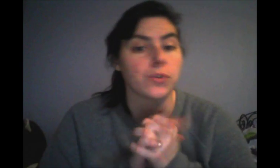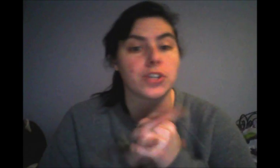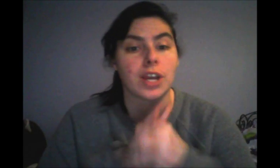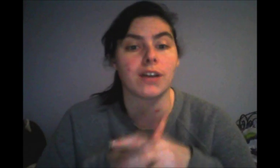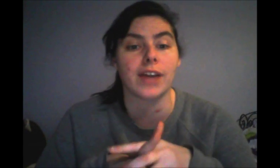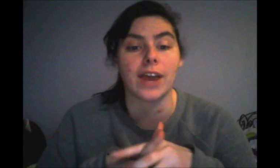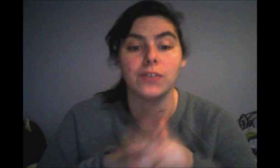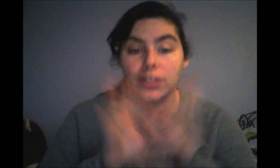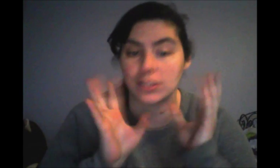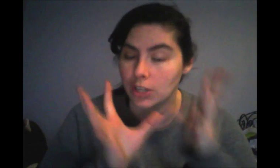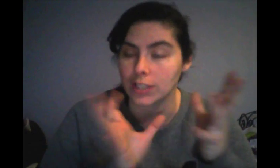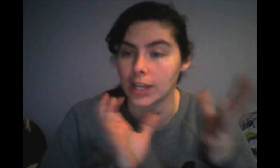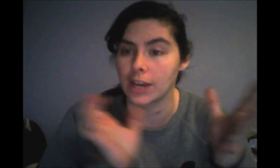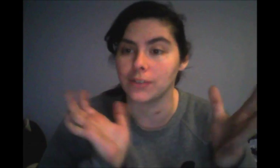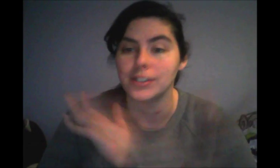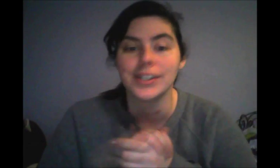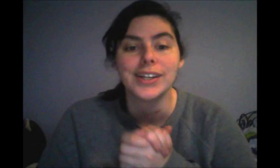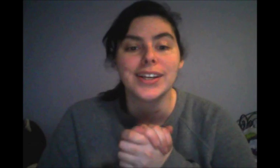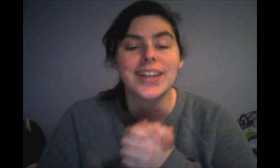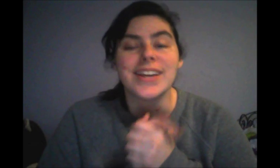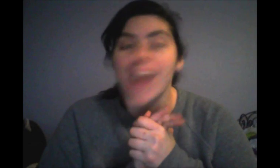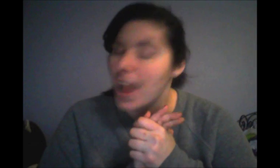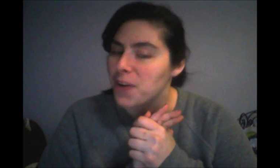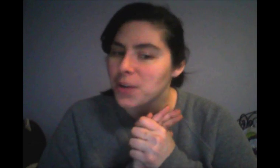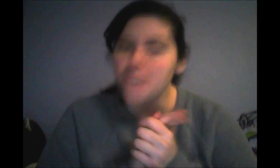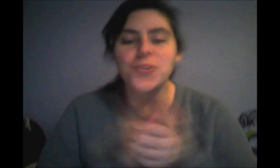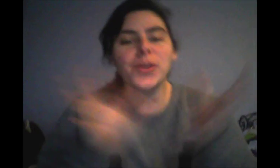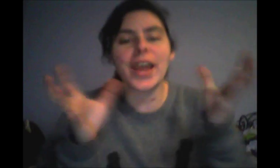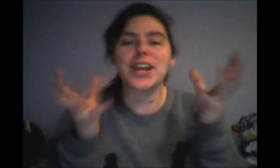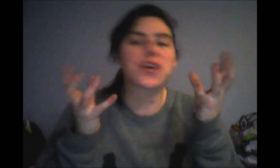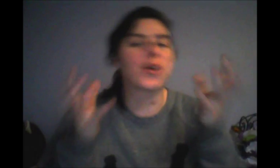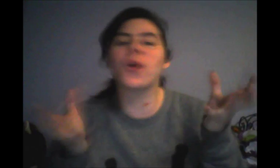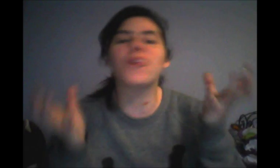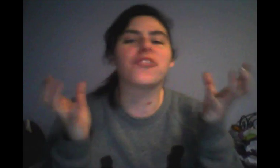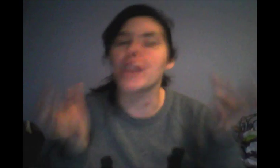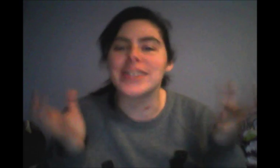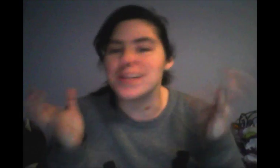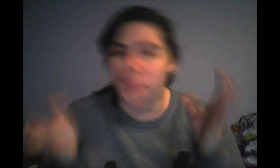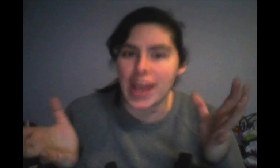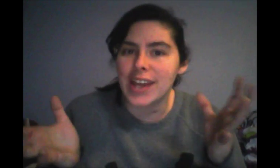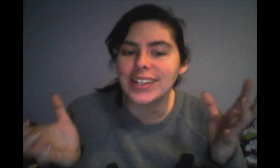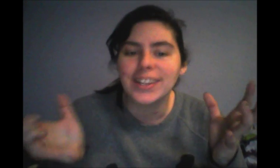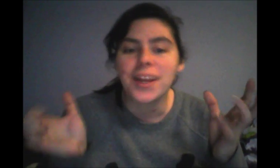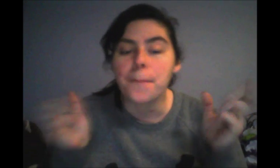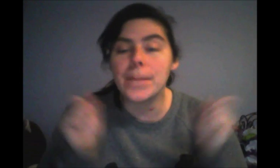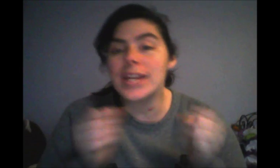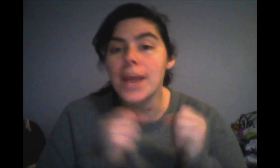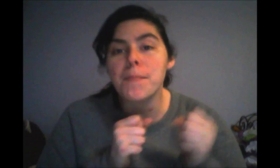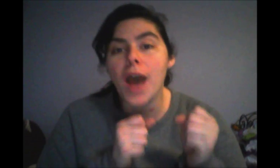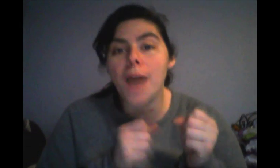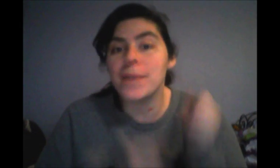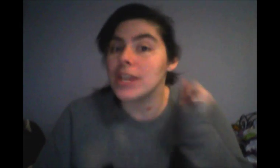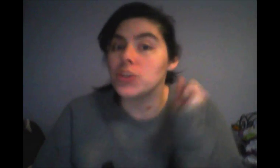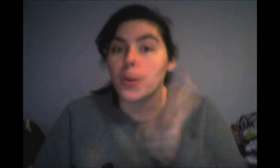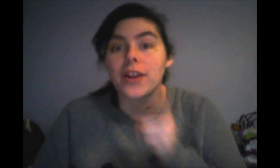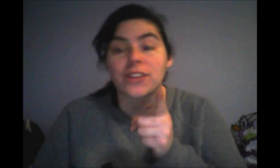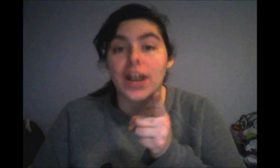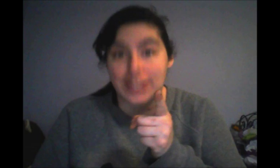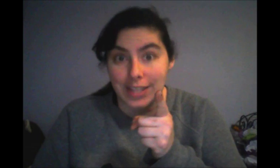check on out and check that out. Now, if you like a girl-fronted band, Midnight Mob is where the fucks is